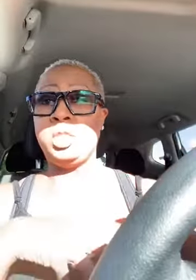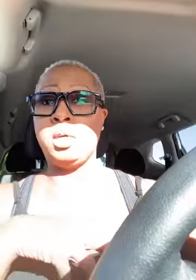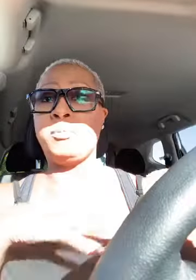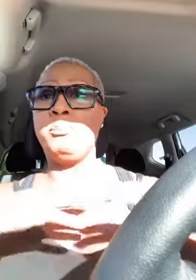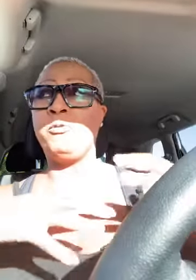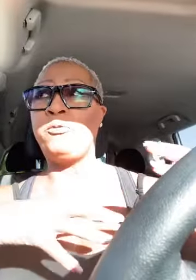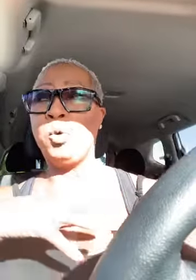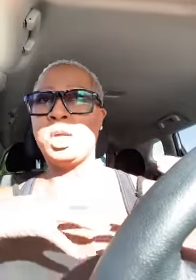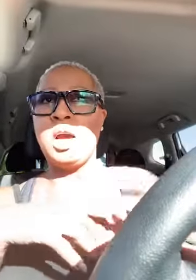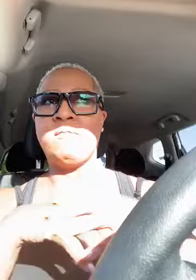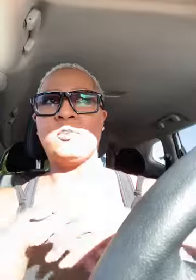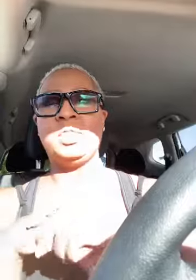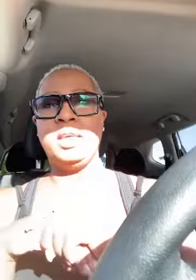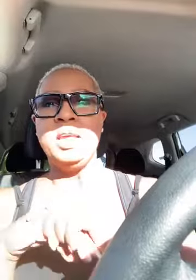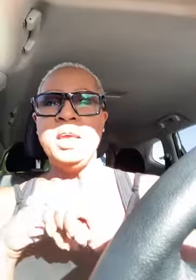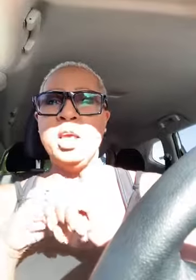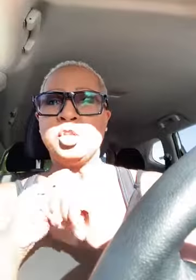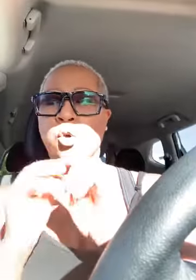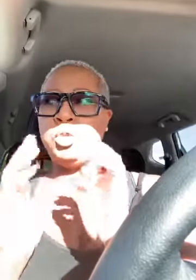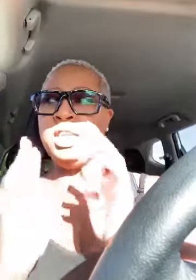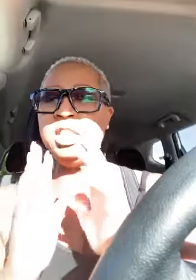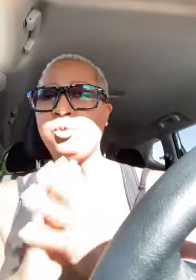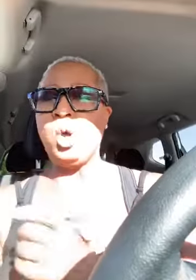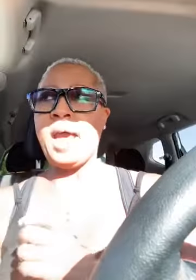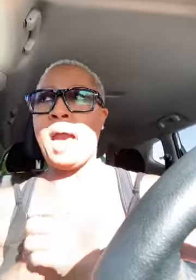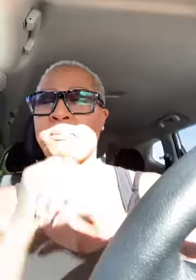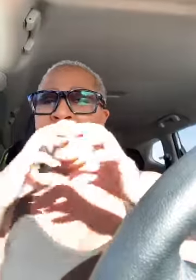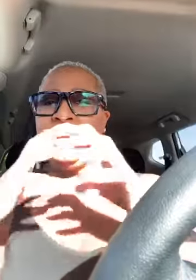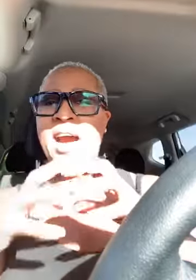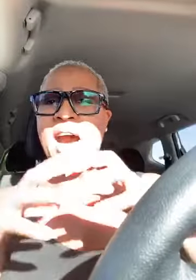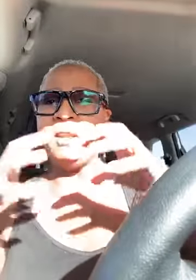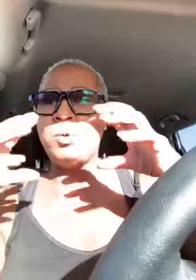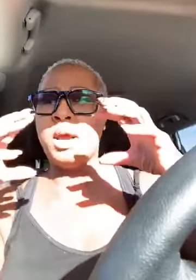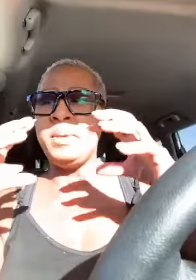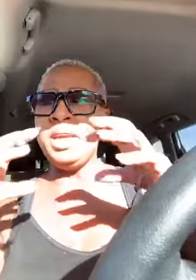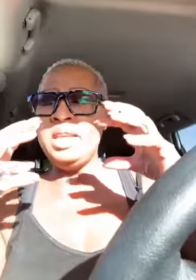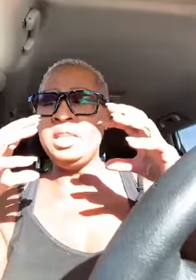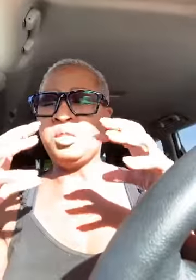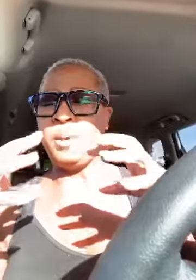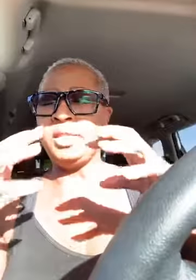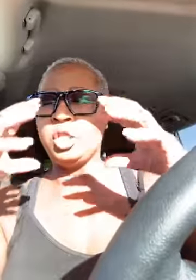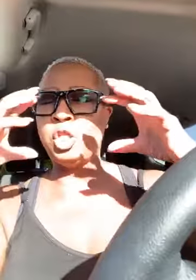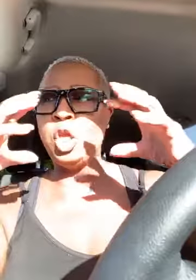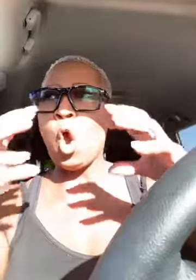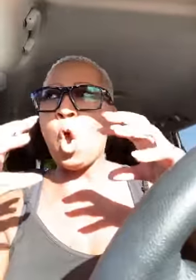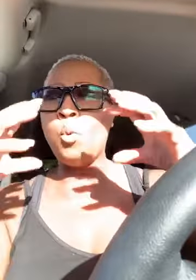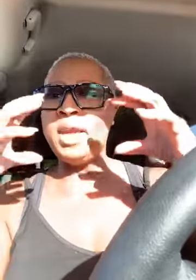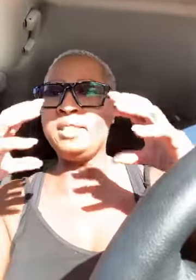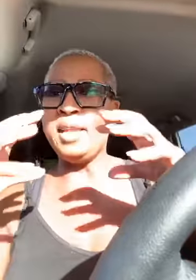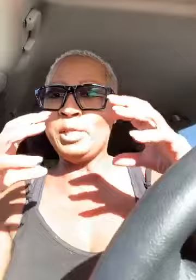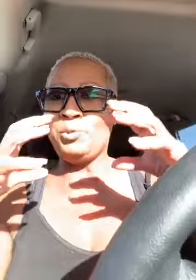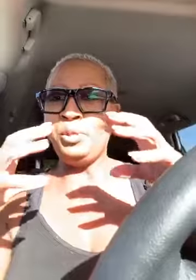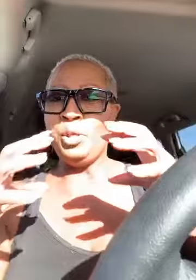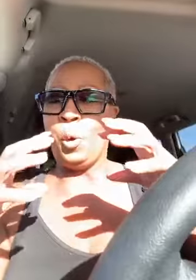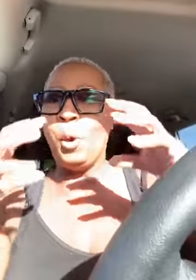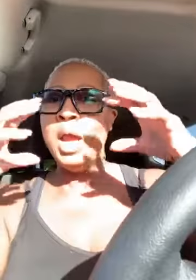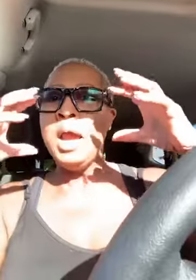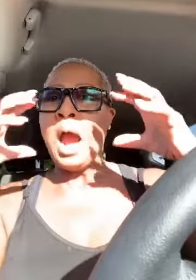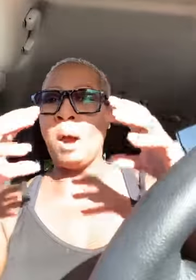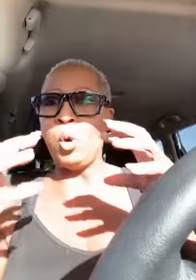something before the conference and so this is what happened god when i'm in these spaces he always lets me know i'm